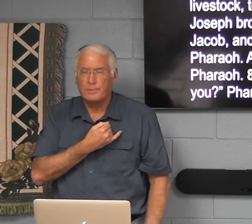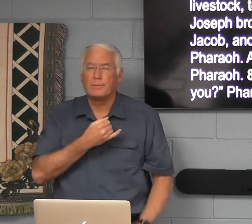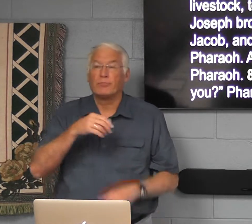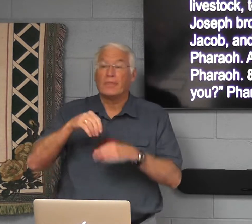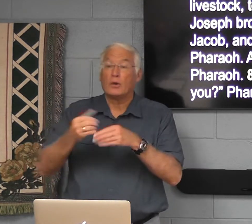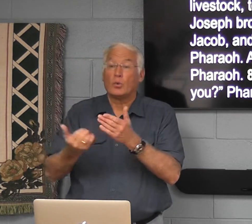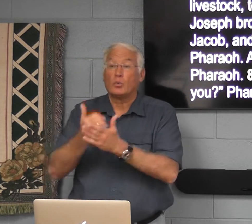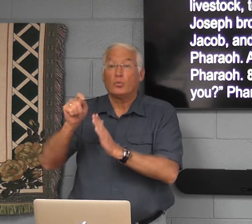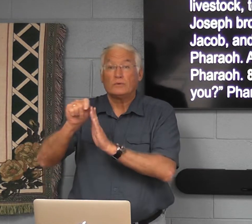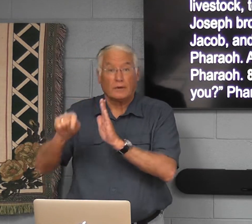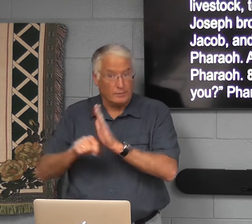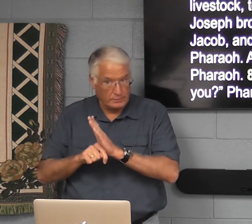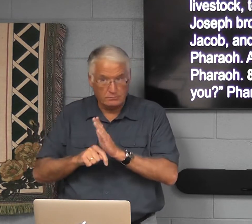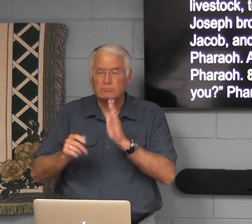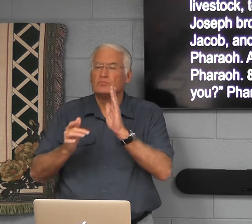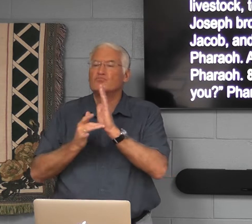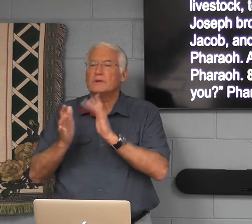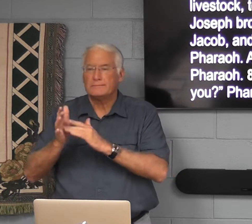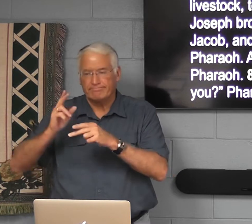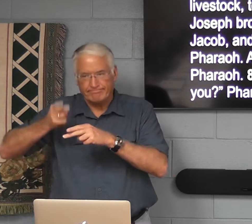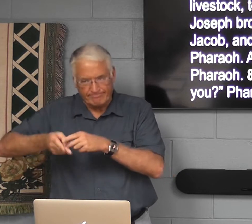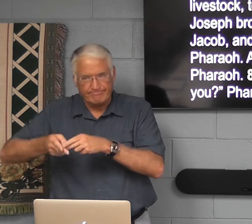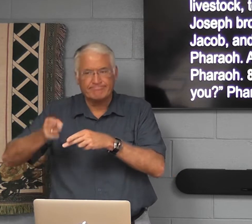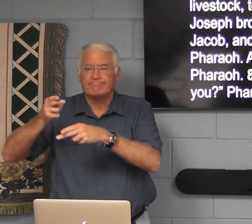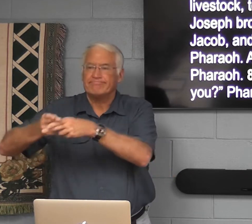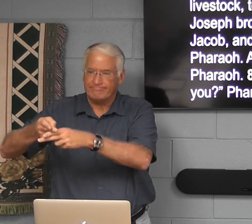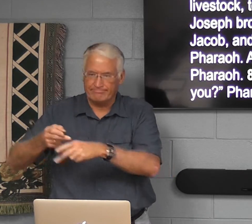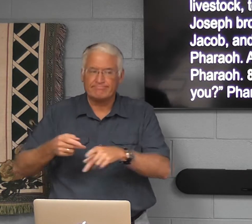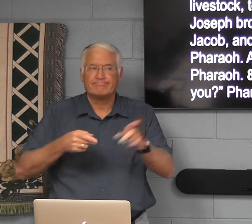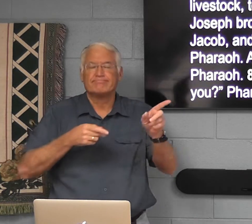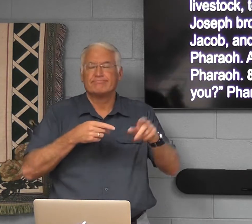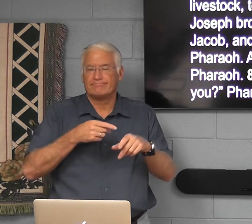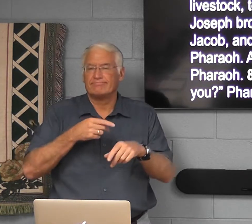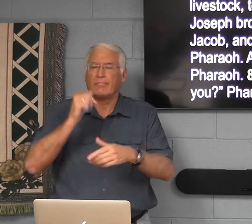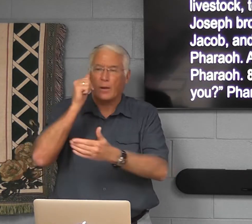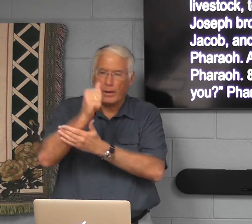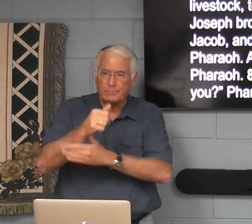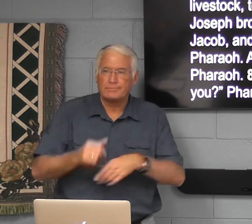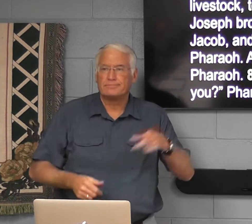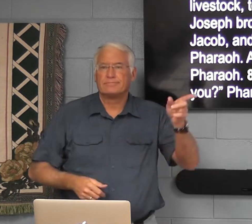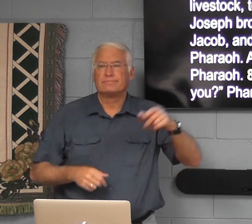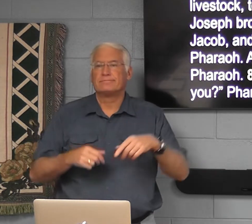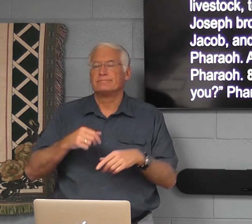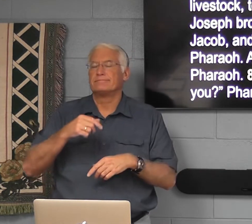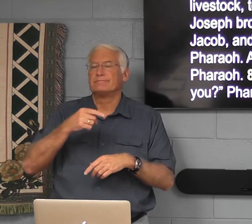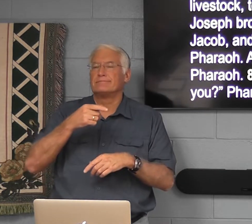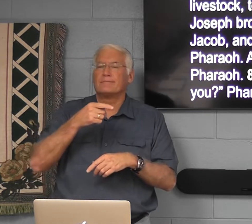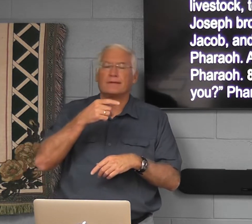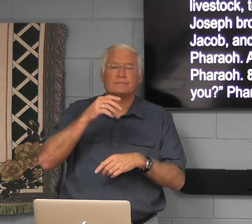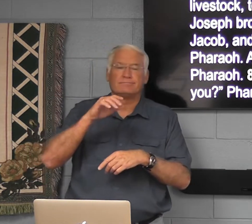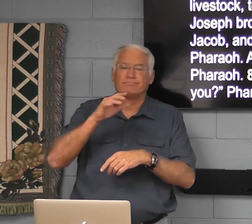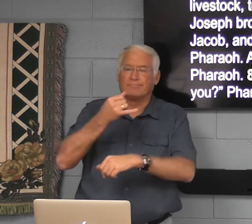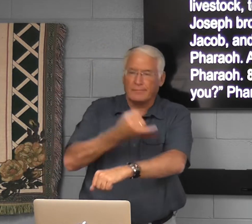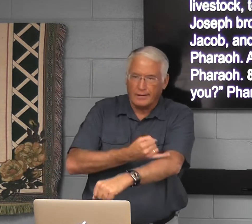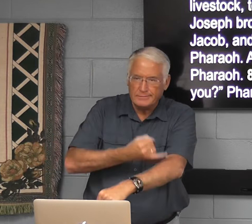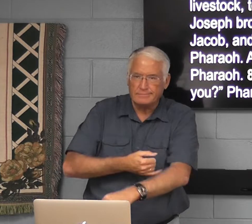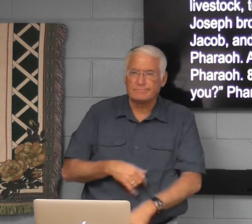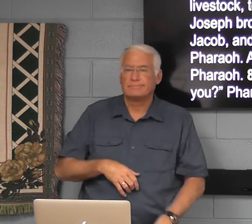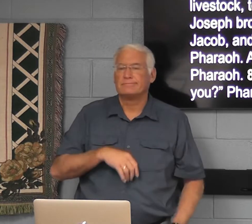Jacob. In the New Testament Jesus names Abraham, Isaac,